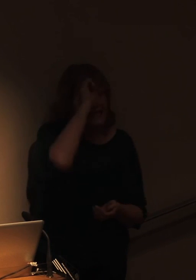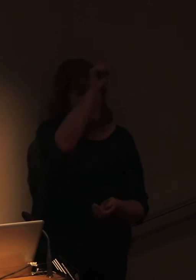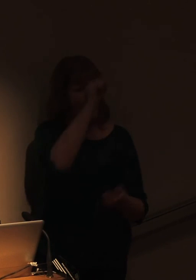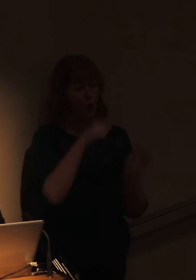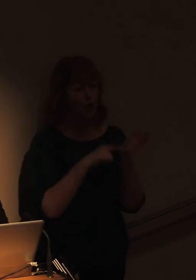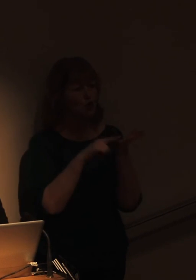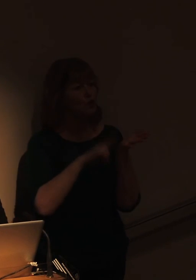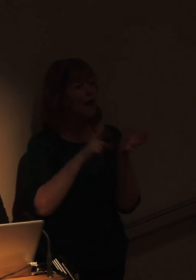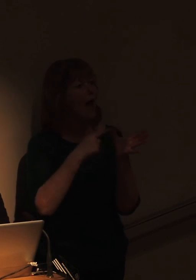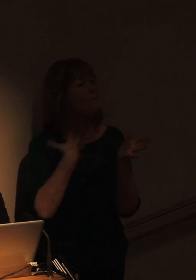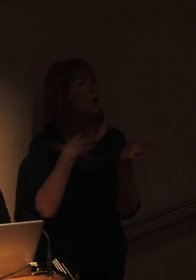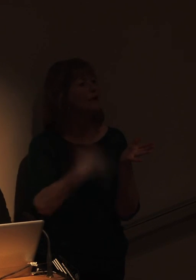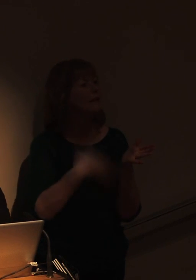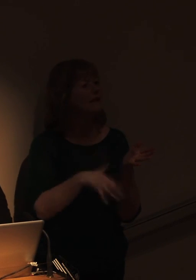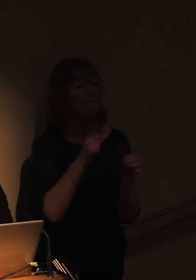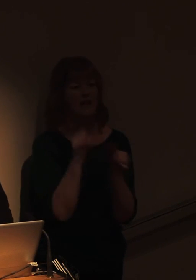back.